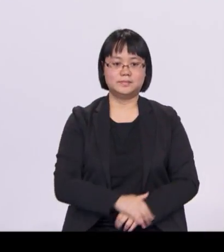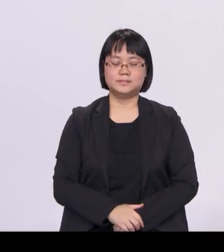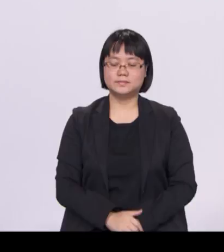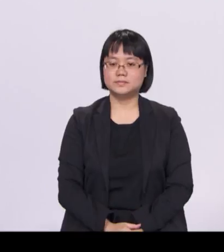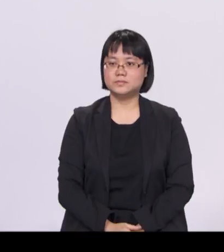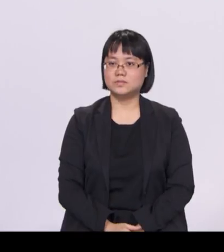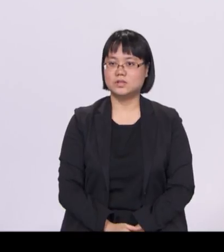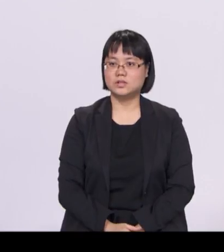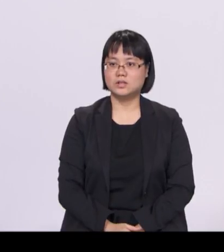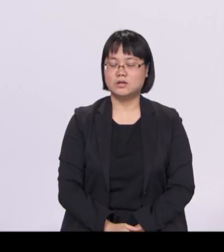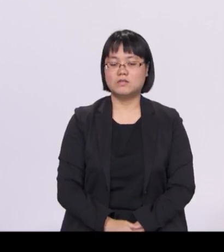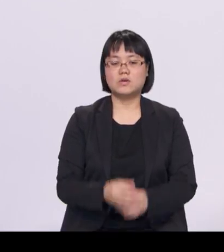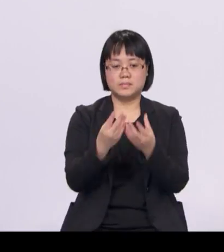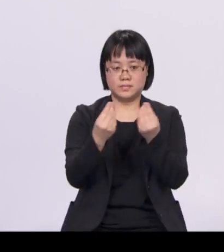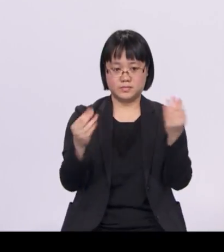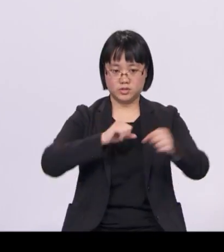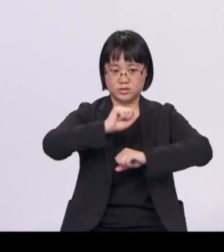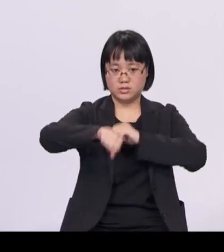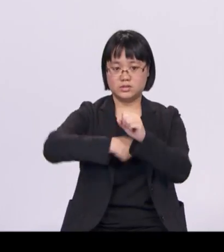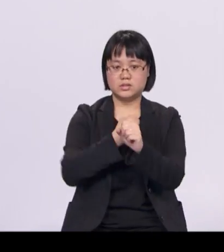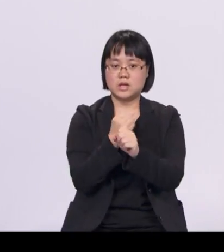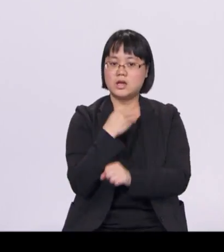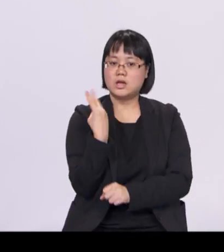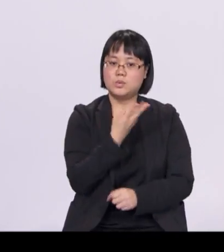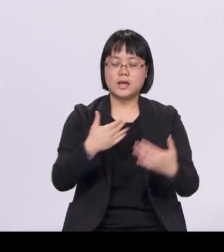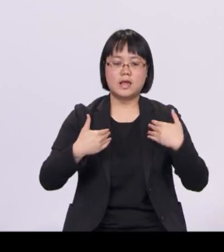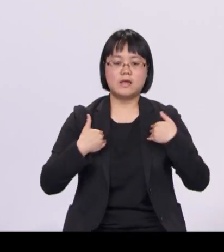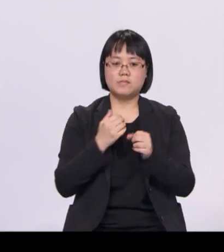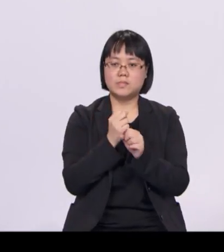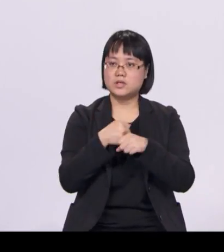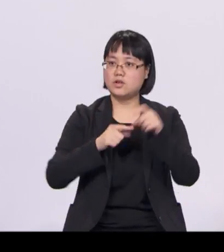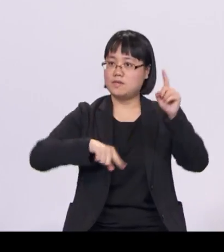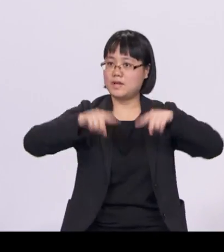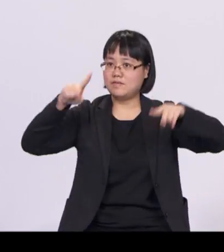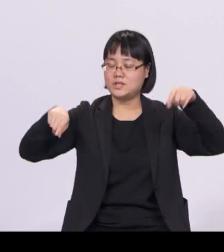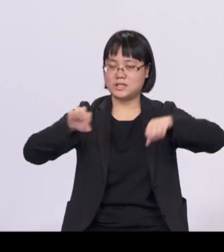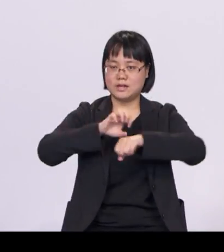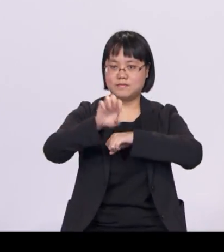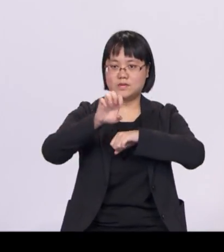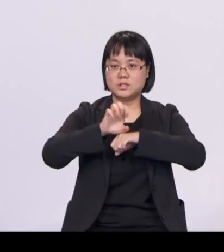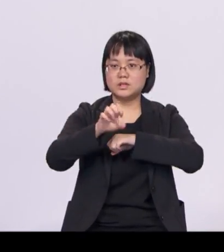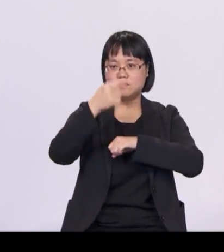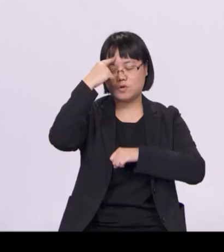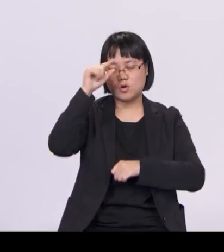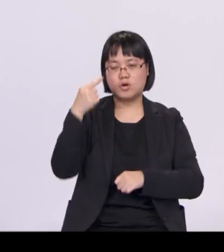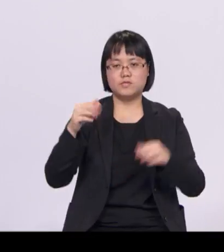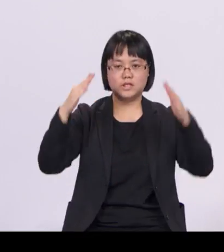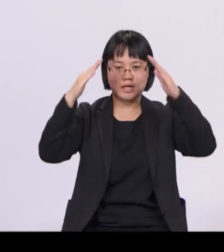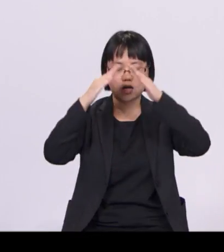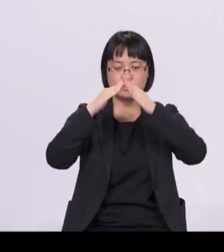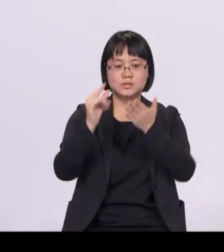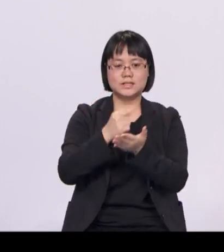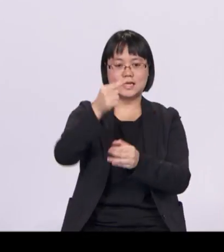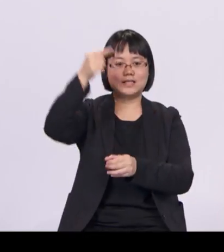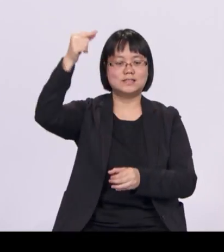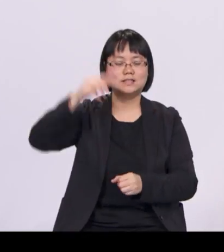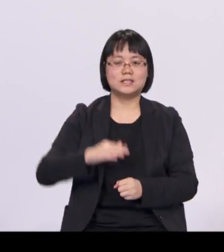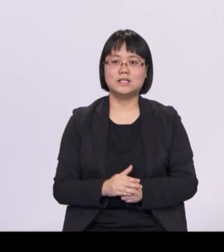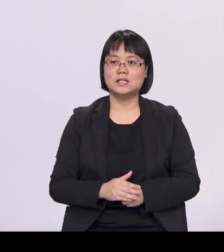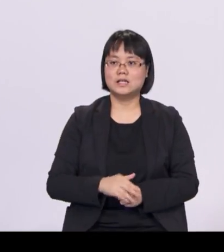Over the years, we have made various efforts to manage our greenhouse gas emissions. The Energy Conservation Act was enhanced